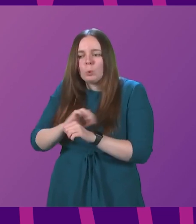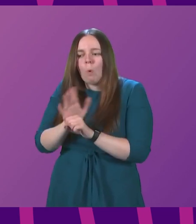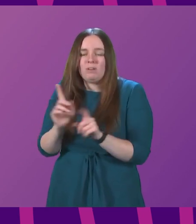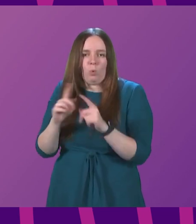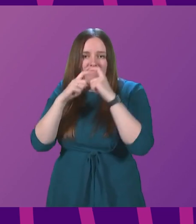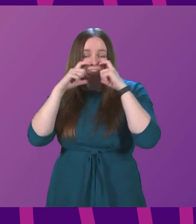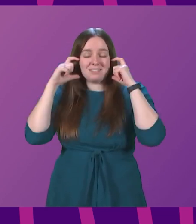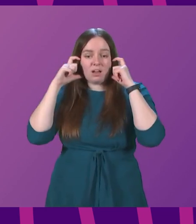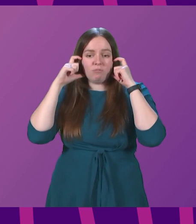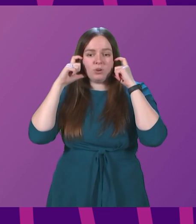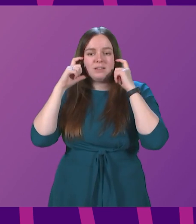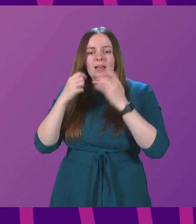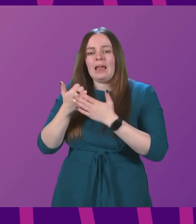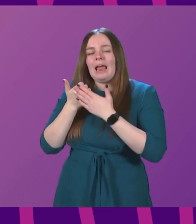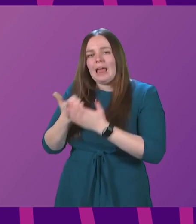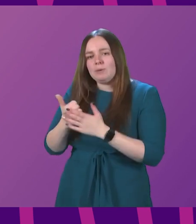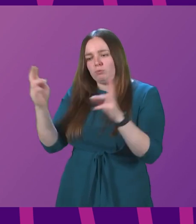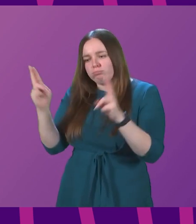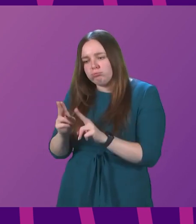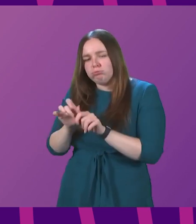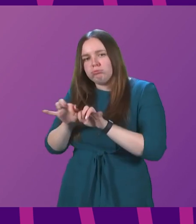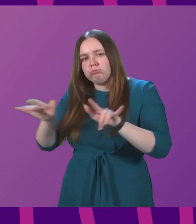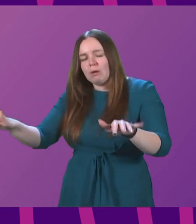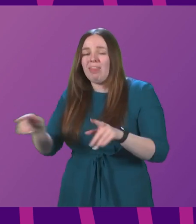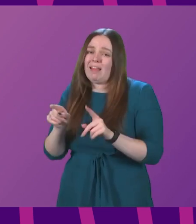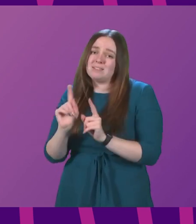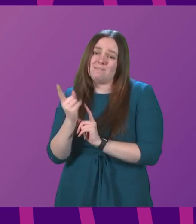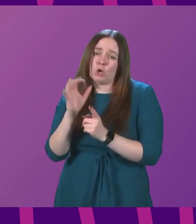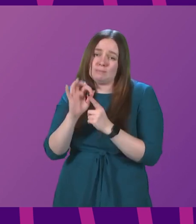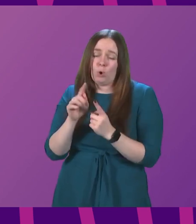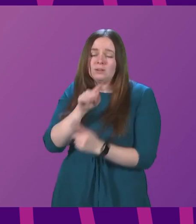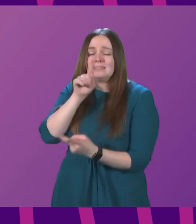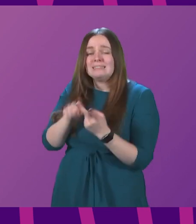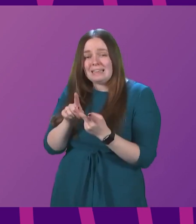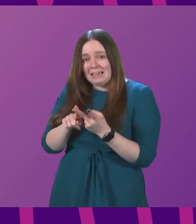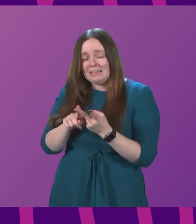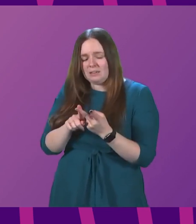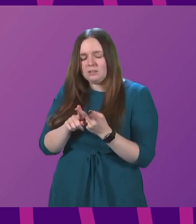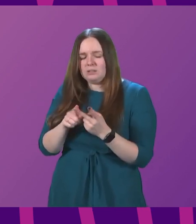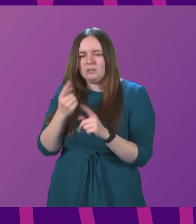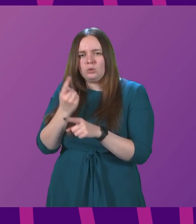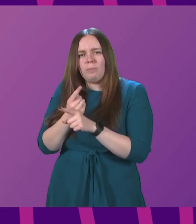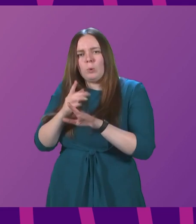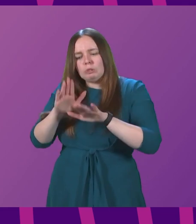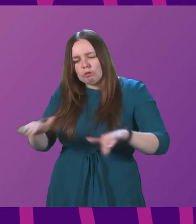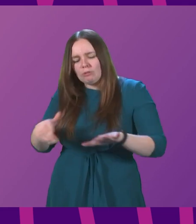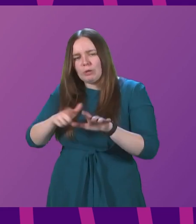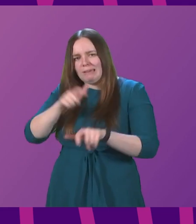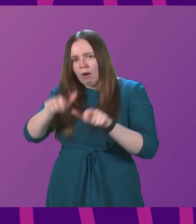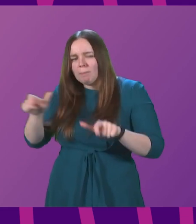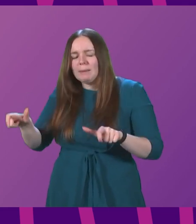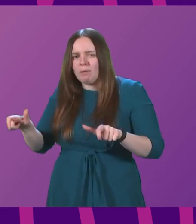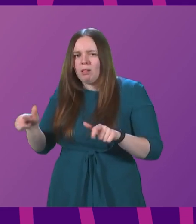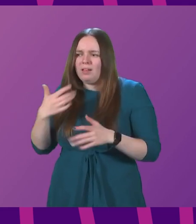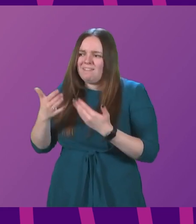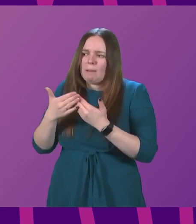face coverings in helping to reduce transmission. That is the first point. The second point about children and young people being under